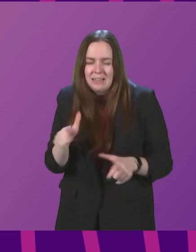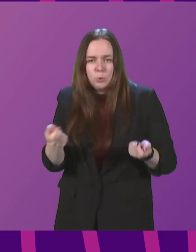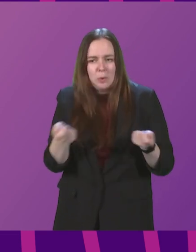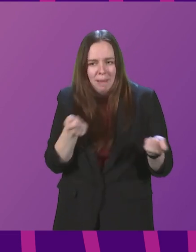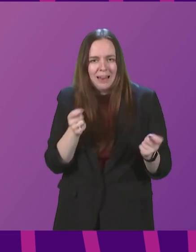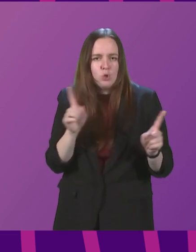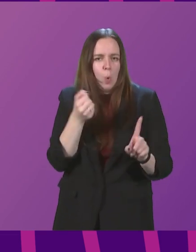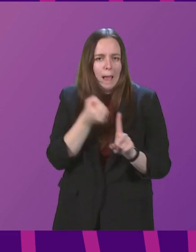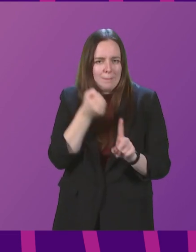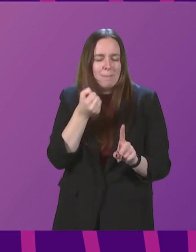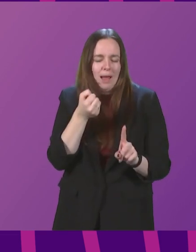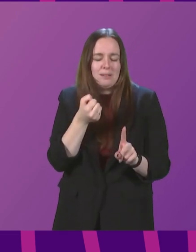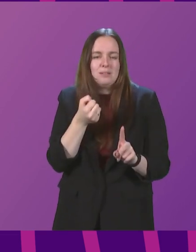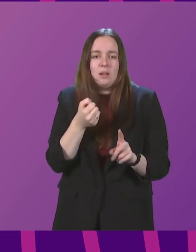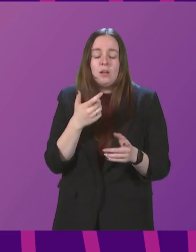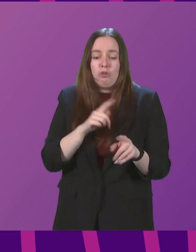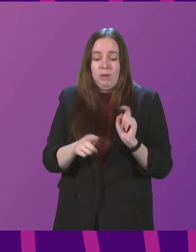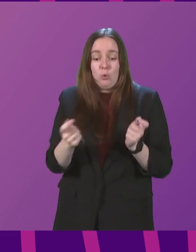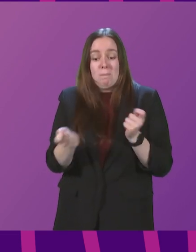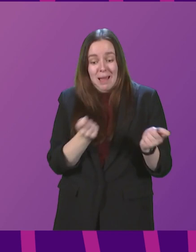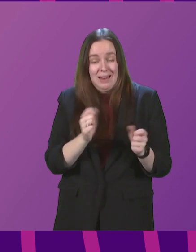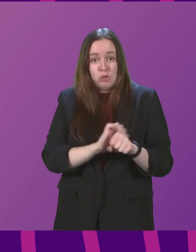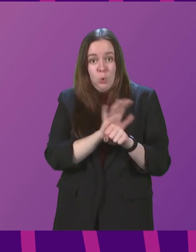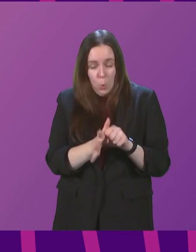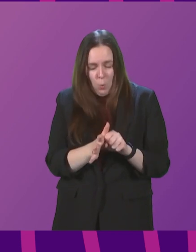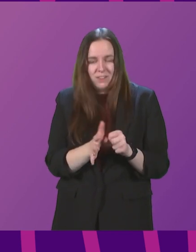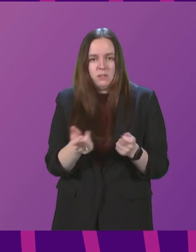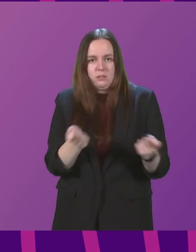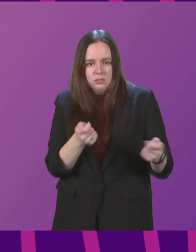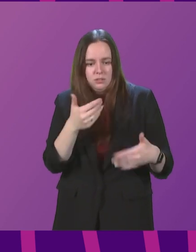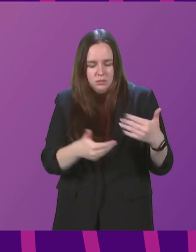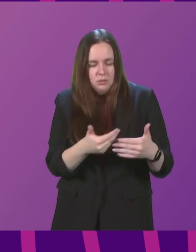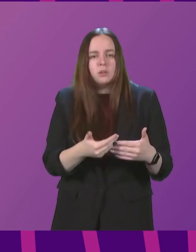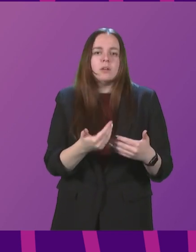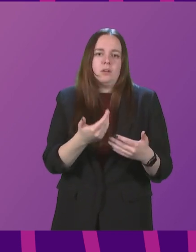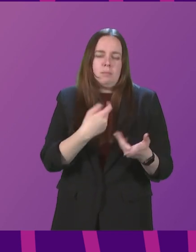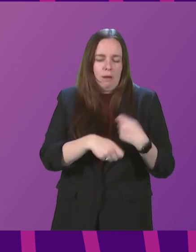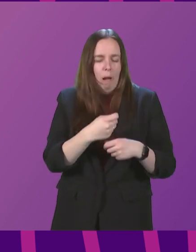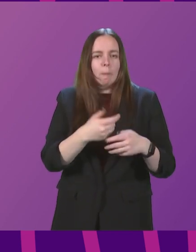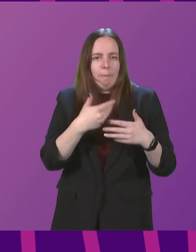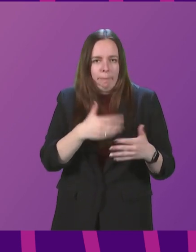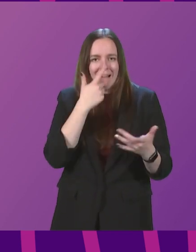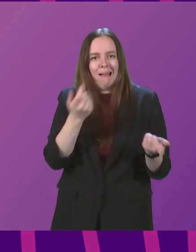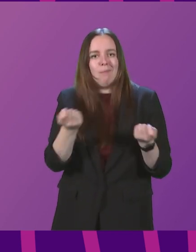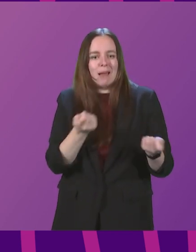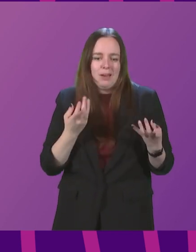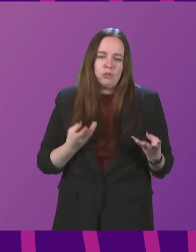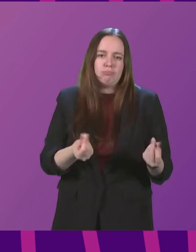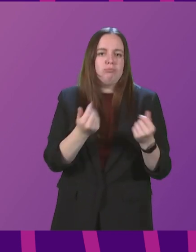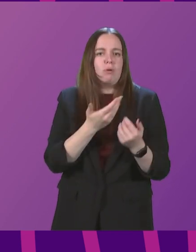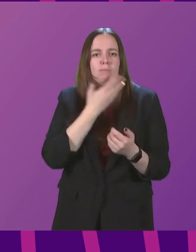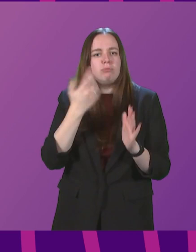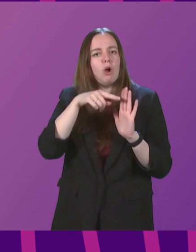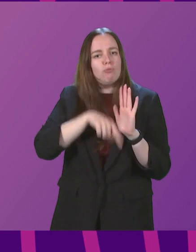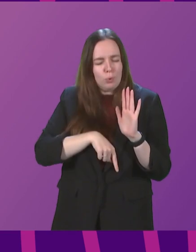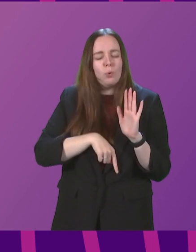impacts of this. Getting COVID under control, keeping it under control, moving into a phase where we can manage it much less restrictively,